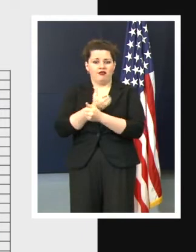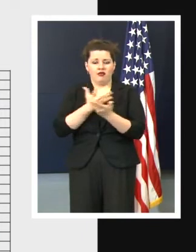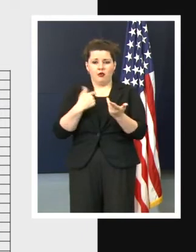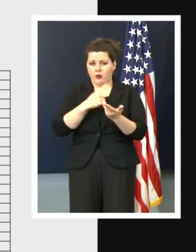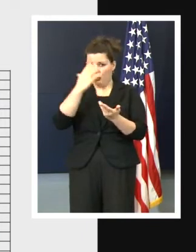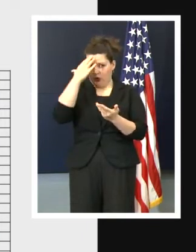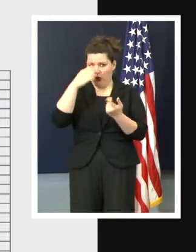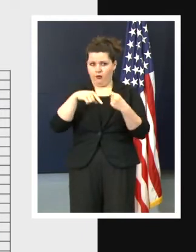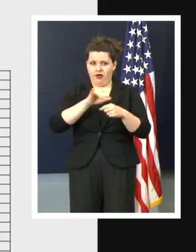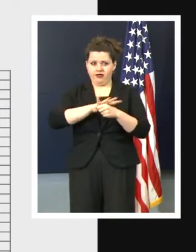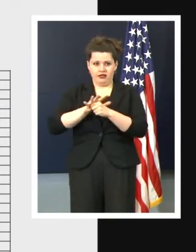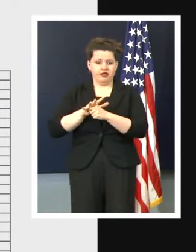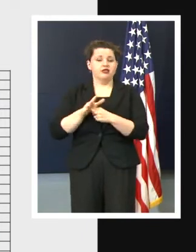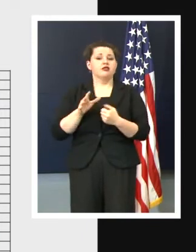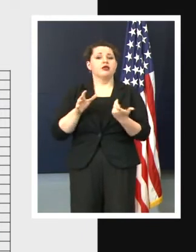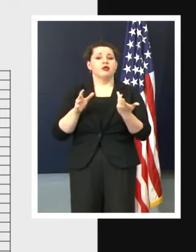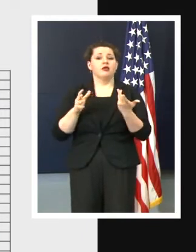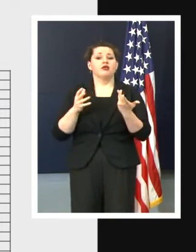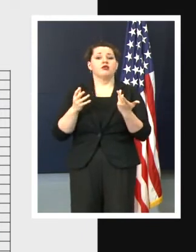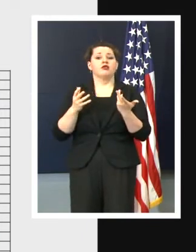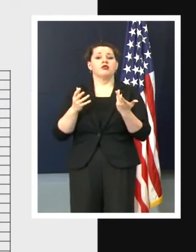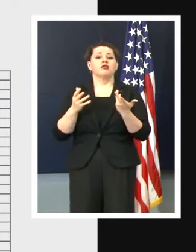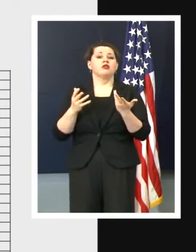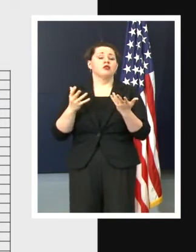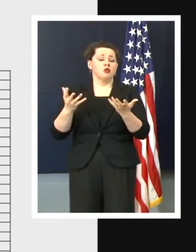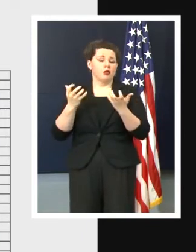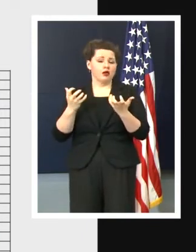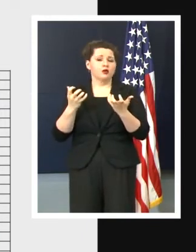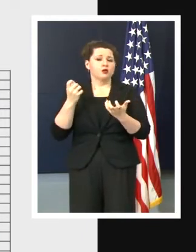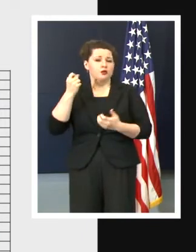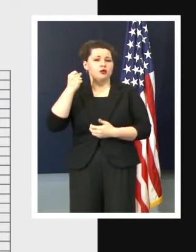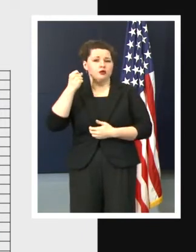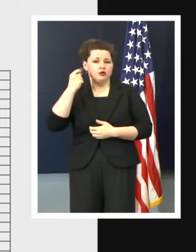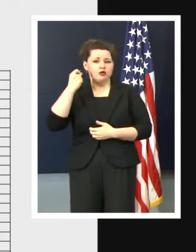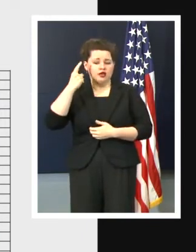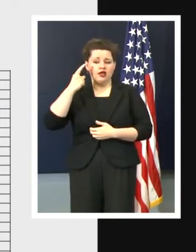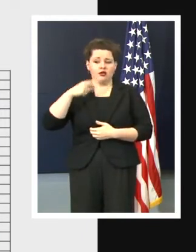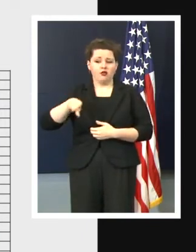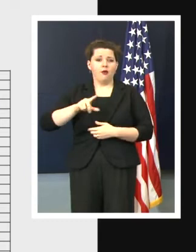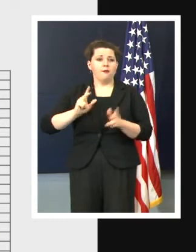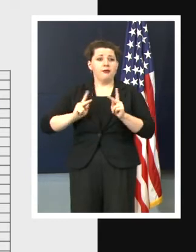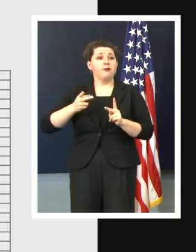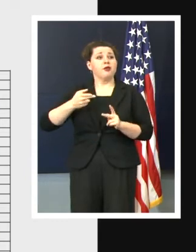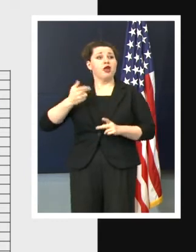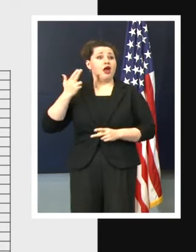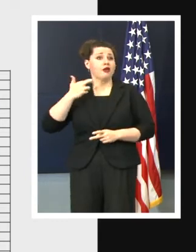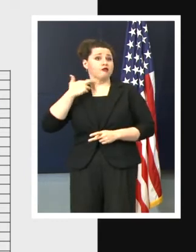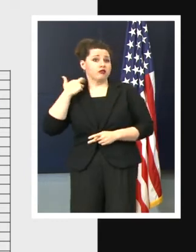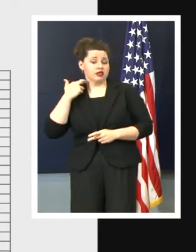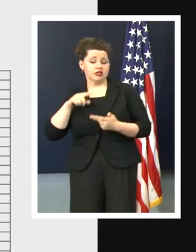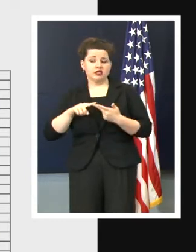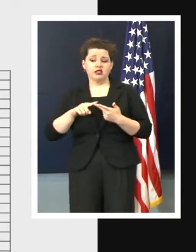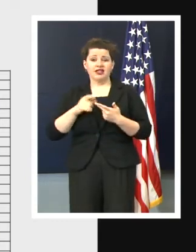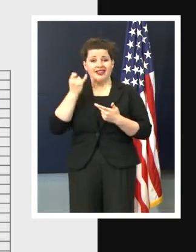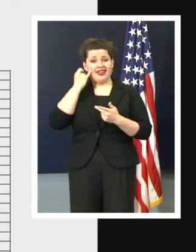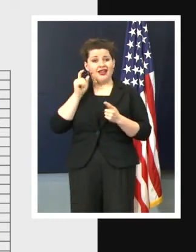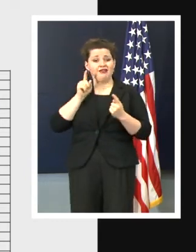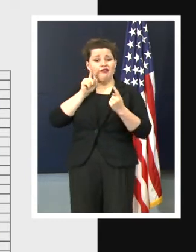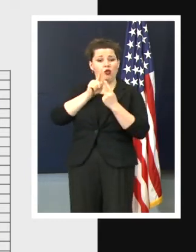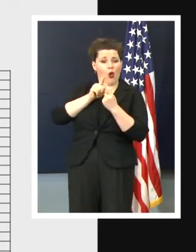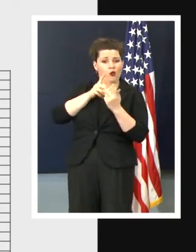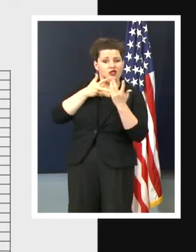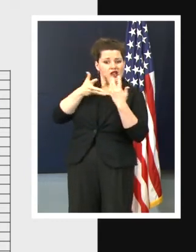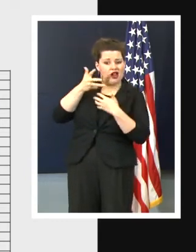know about this disease. So wanting to take an understanding of people who are at high risk, what being in close contact means,